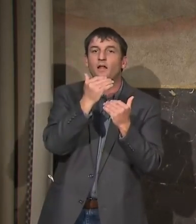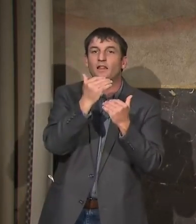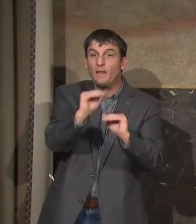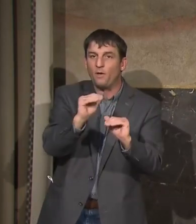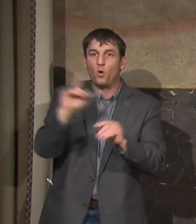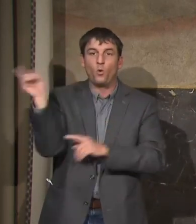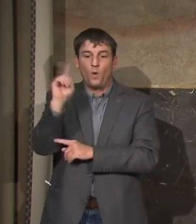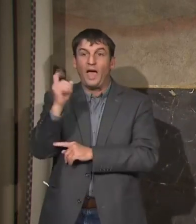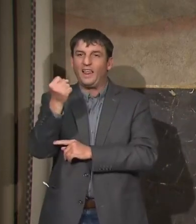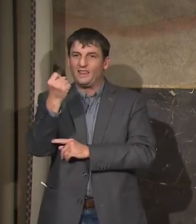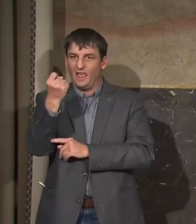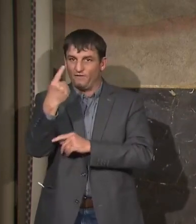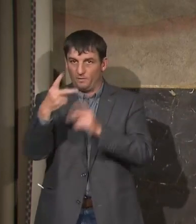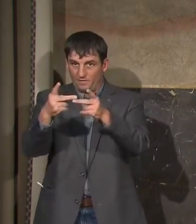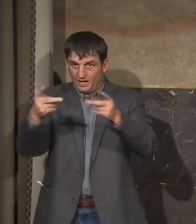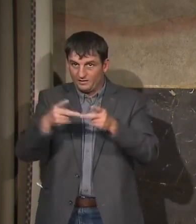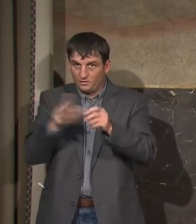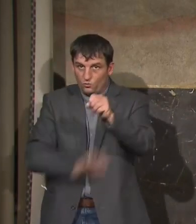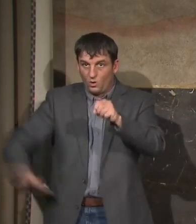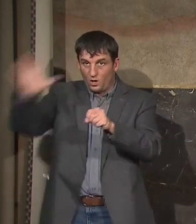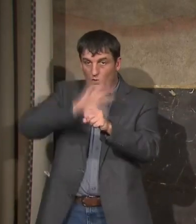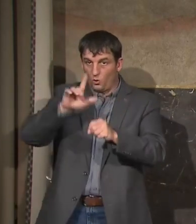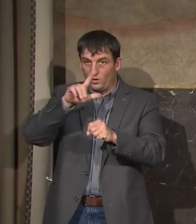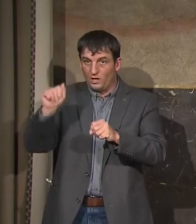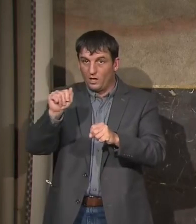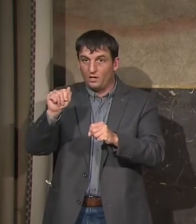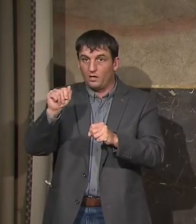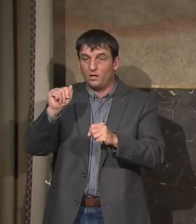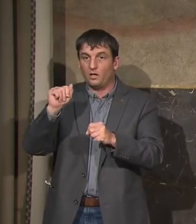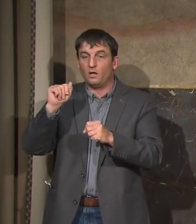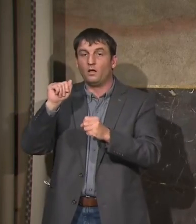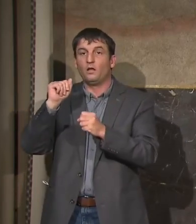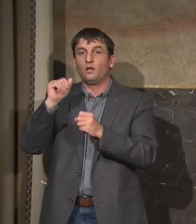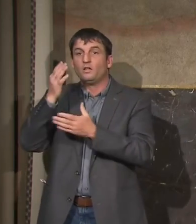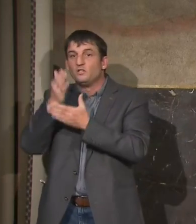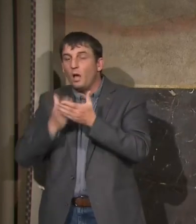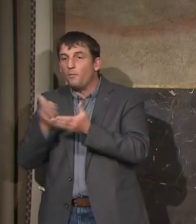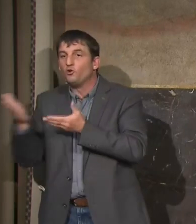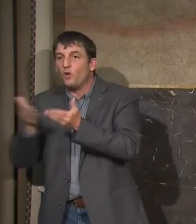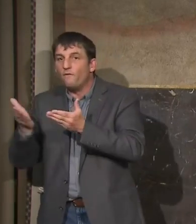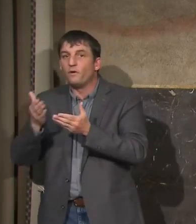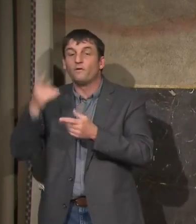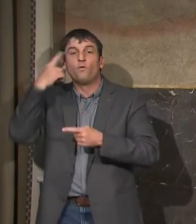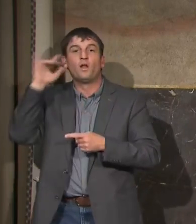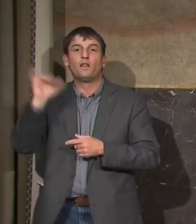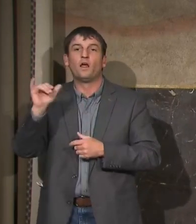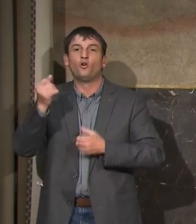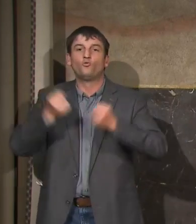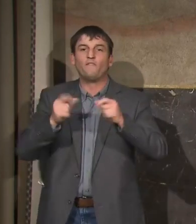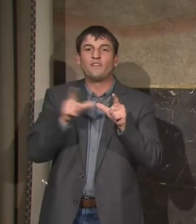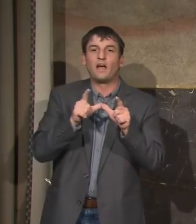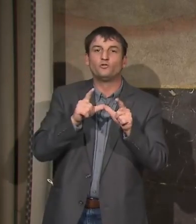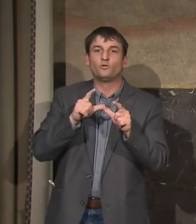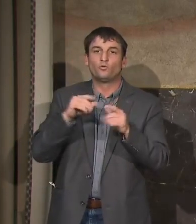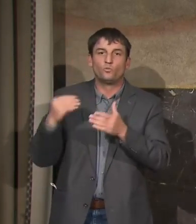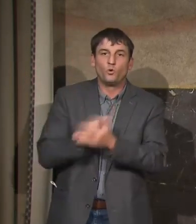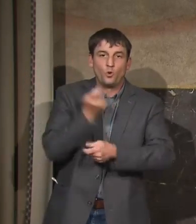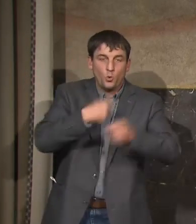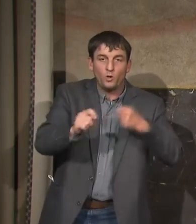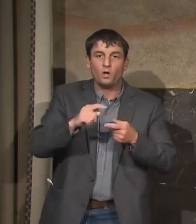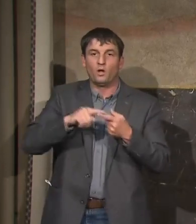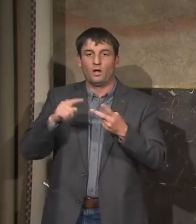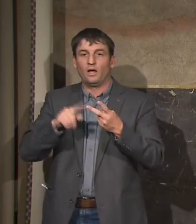locations across the state. Some of those activities and services include driver's license renewals, title transfers,